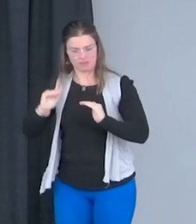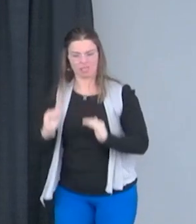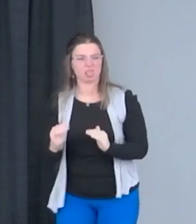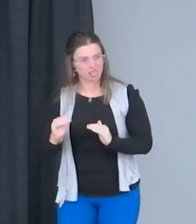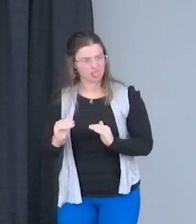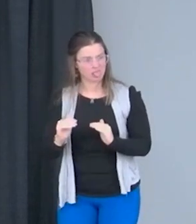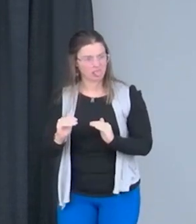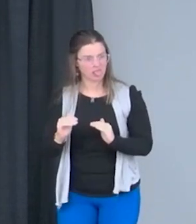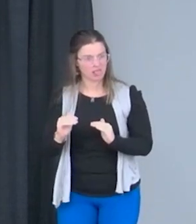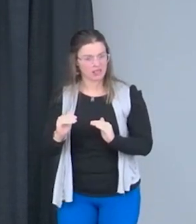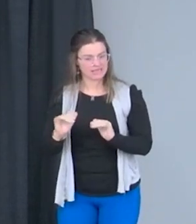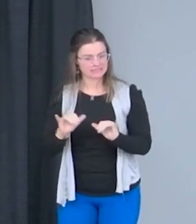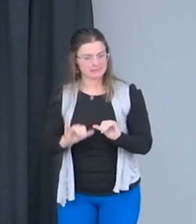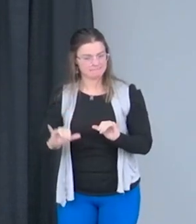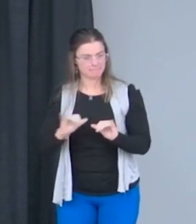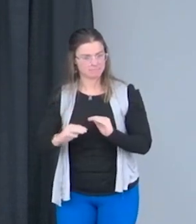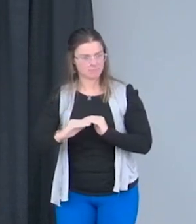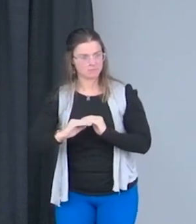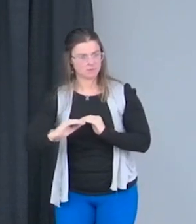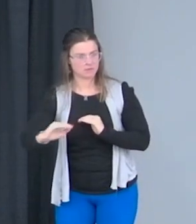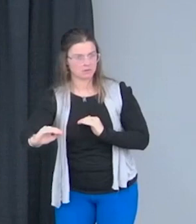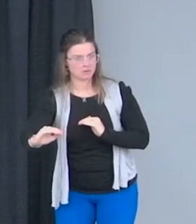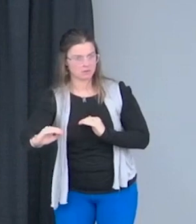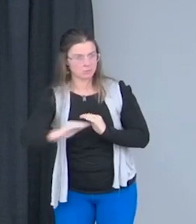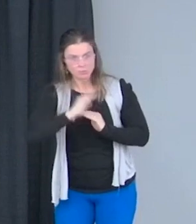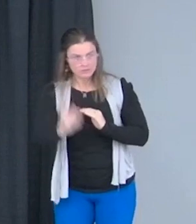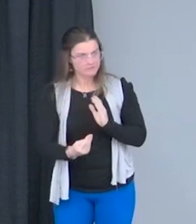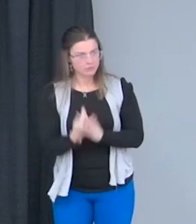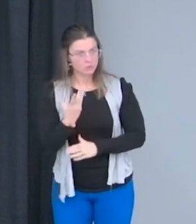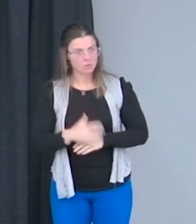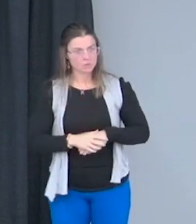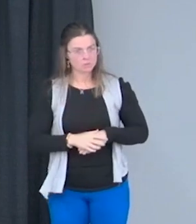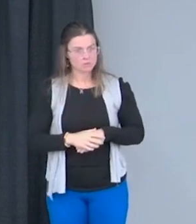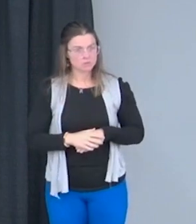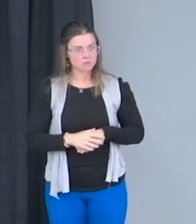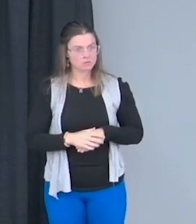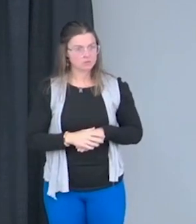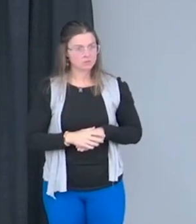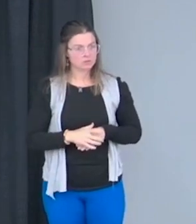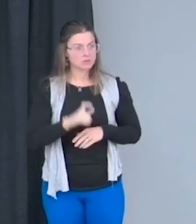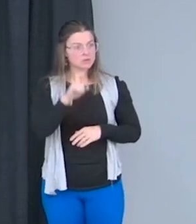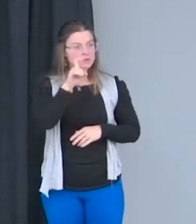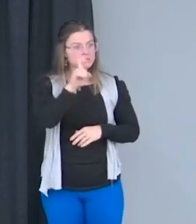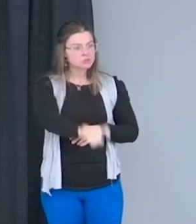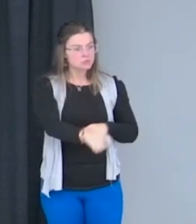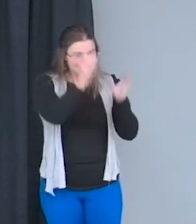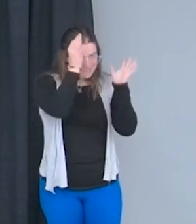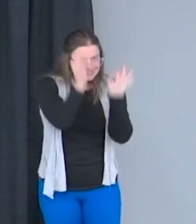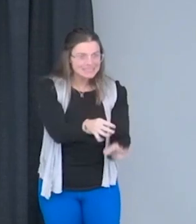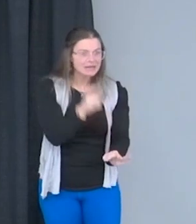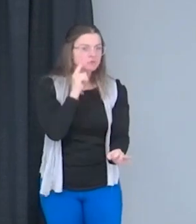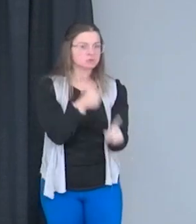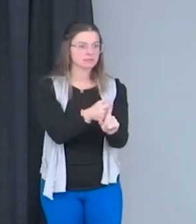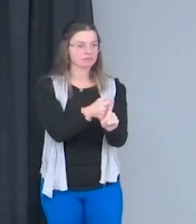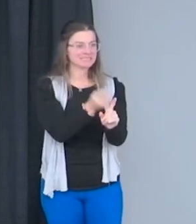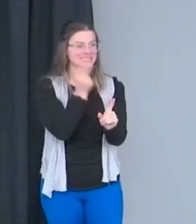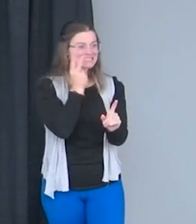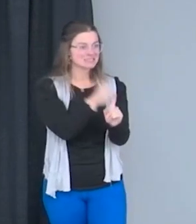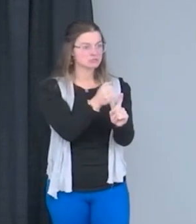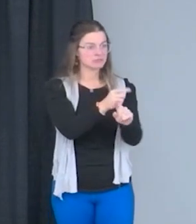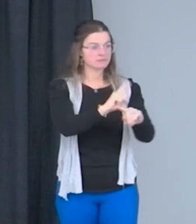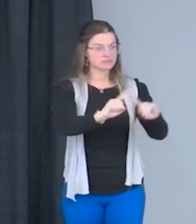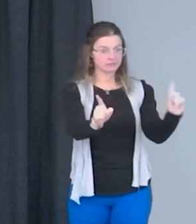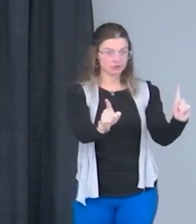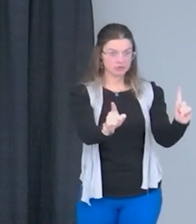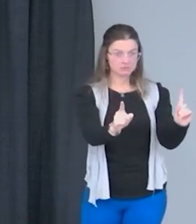So, again, make the conscious decision to be able to see yourself differently. Surround yourself by